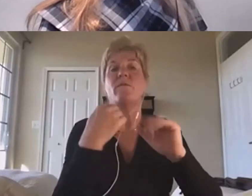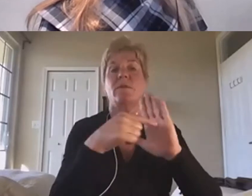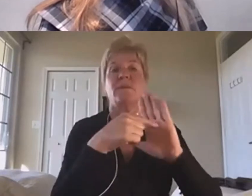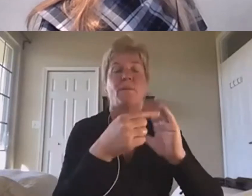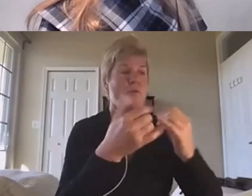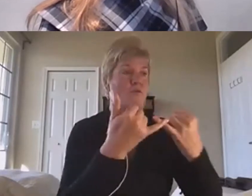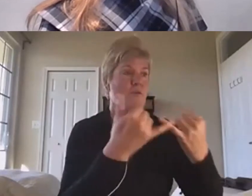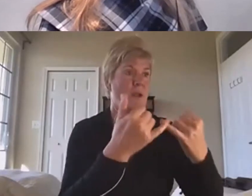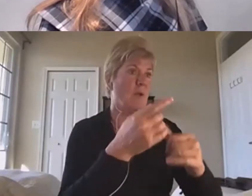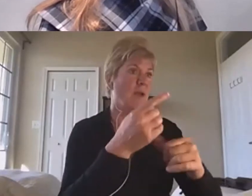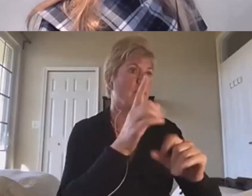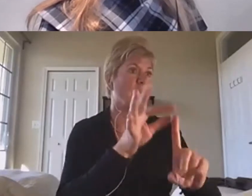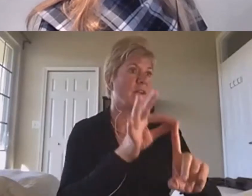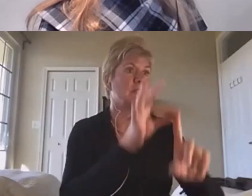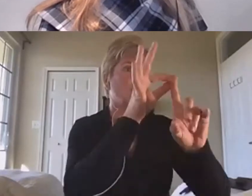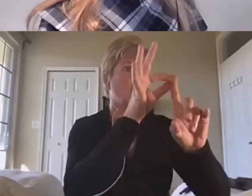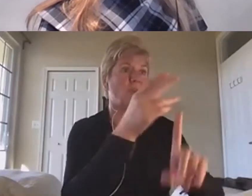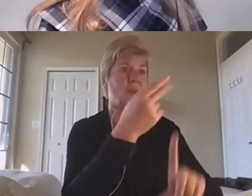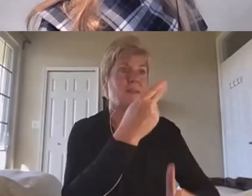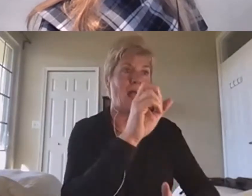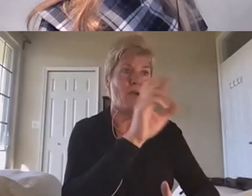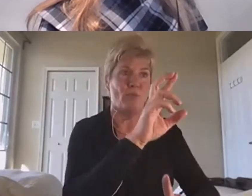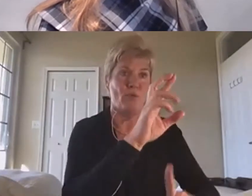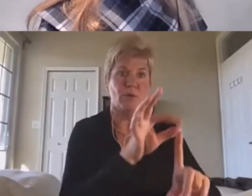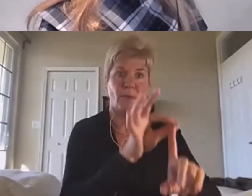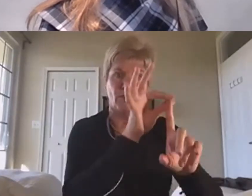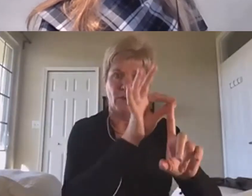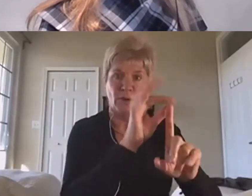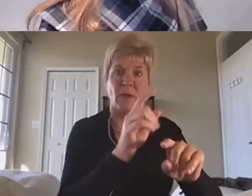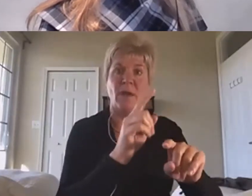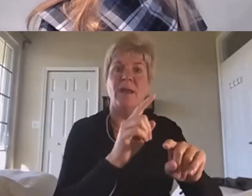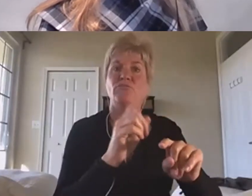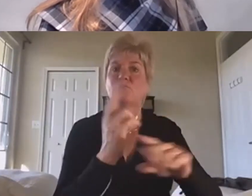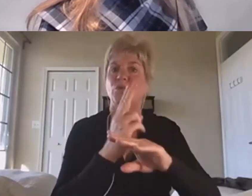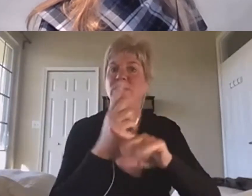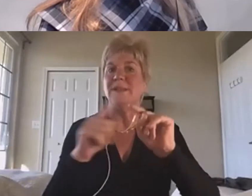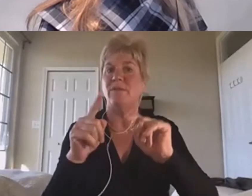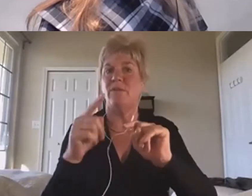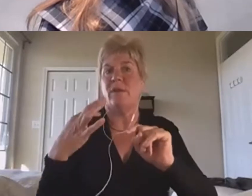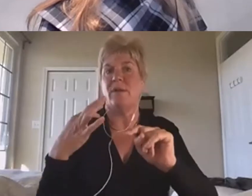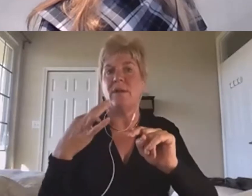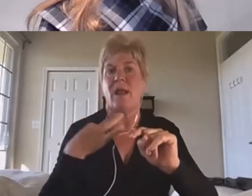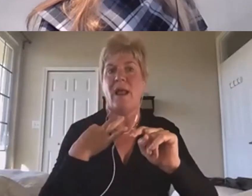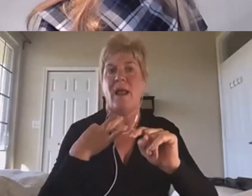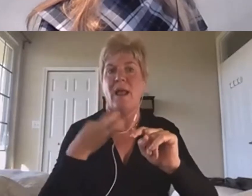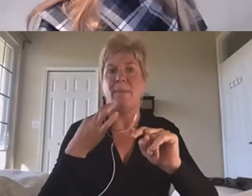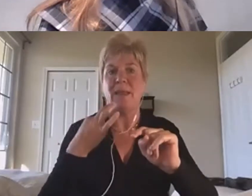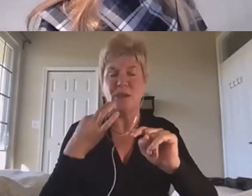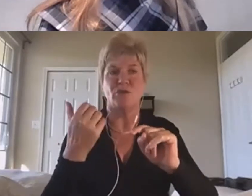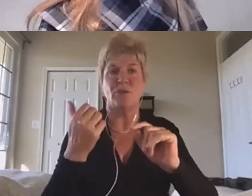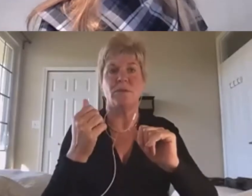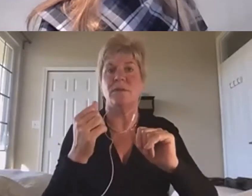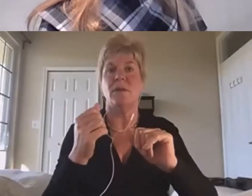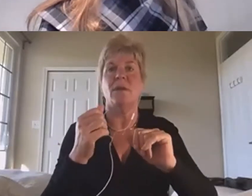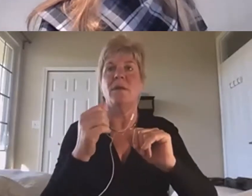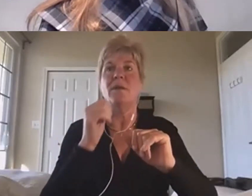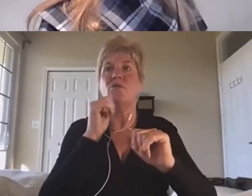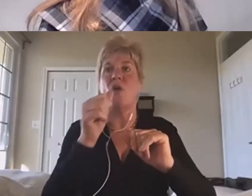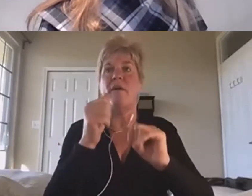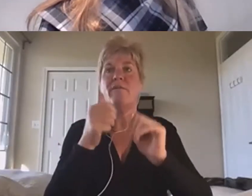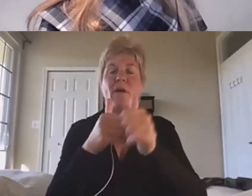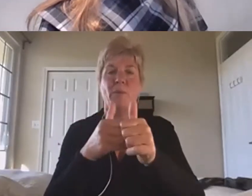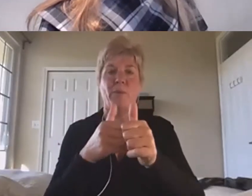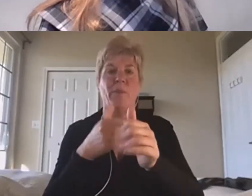and people using different applications not being able to get in the door because of what are predetermined skill sets,